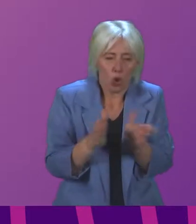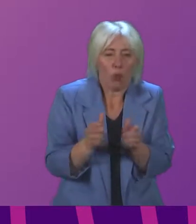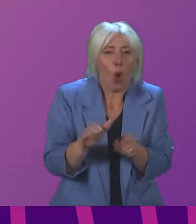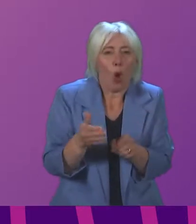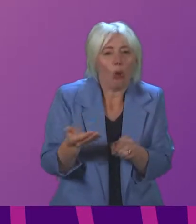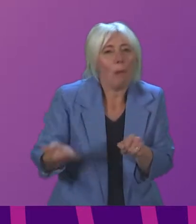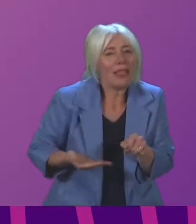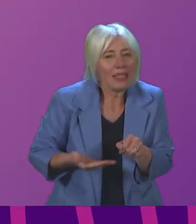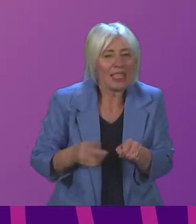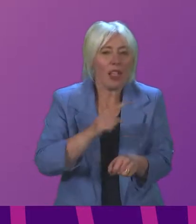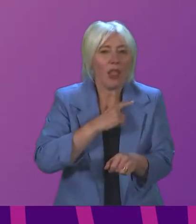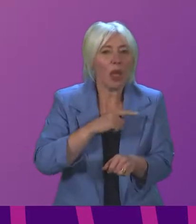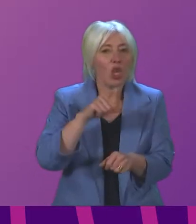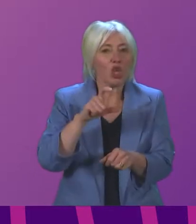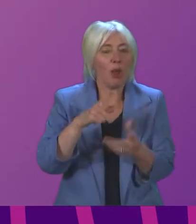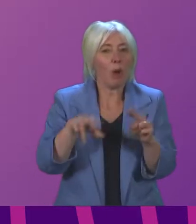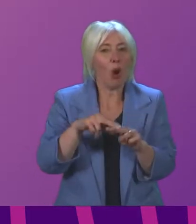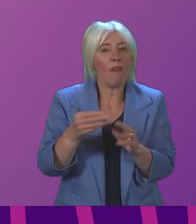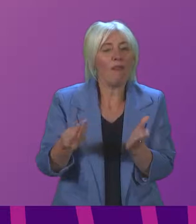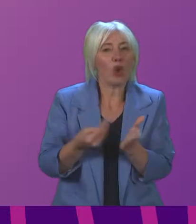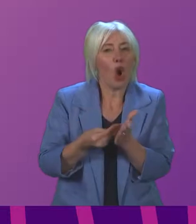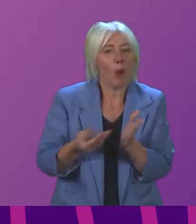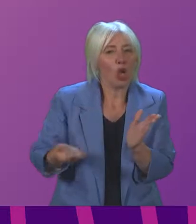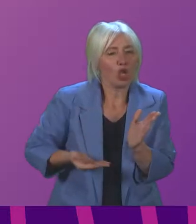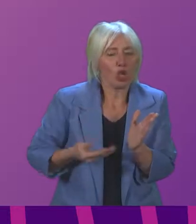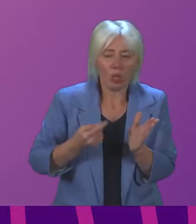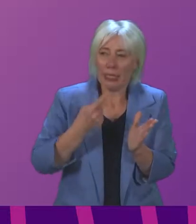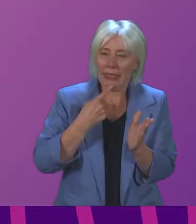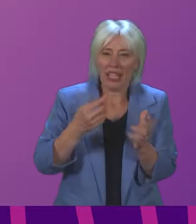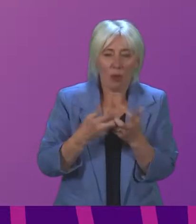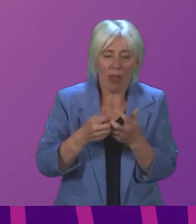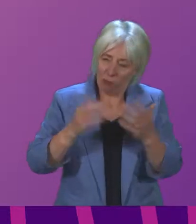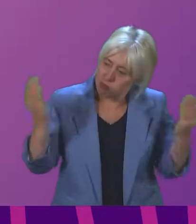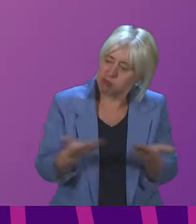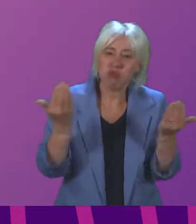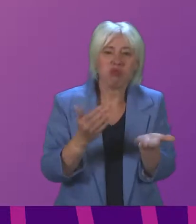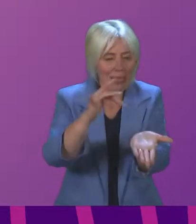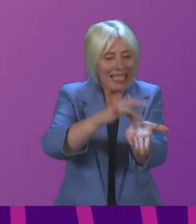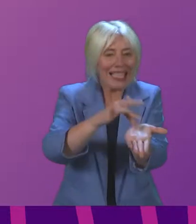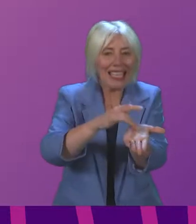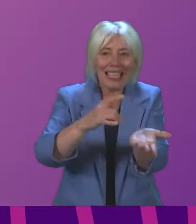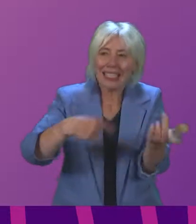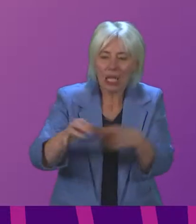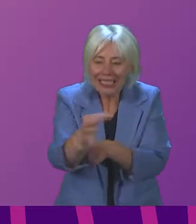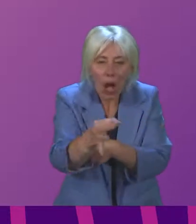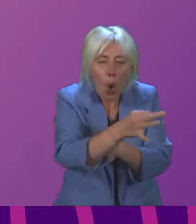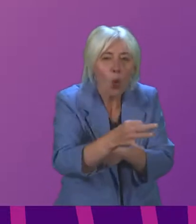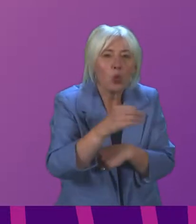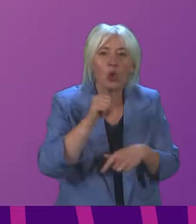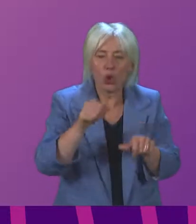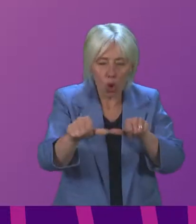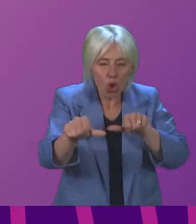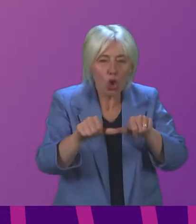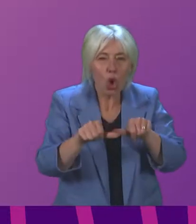Chambers of Commerce have been so strong about the need to revitalise our towns and cities, not just in the short term with measures such as